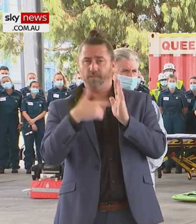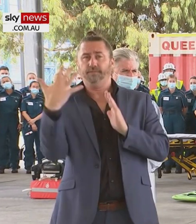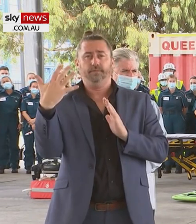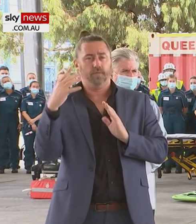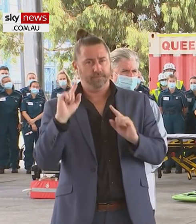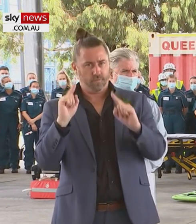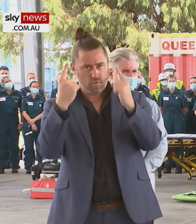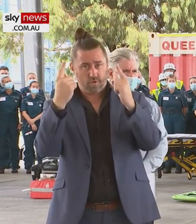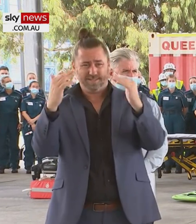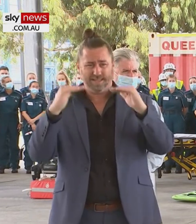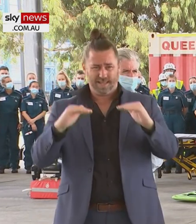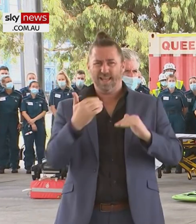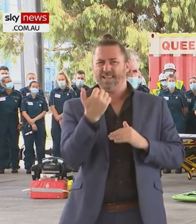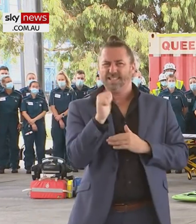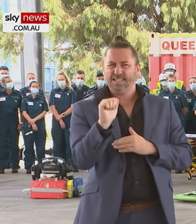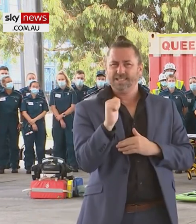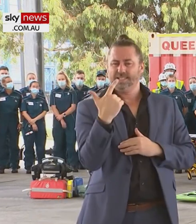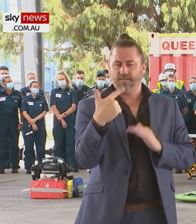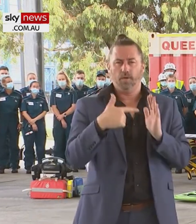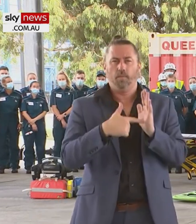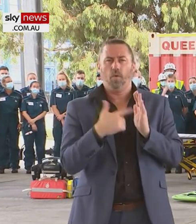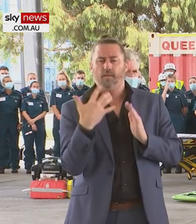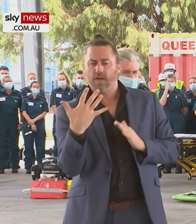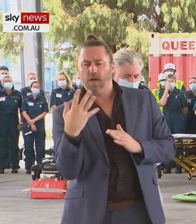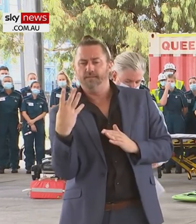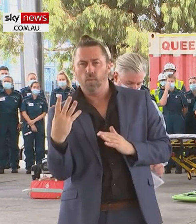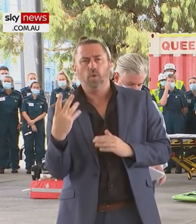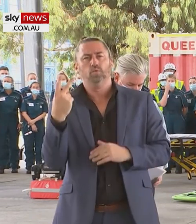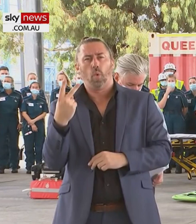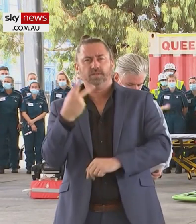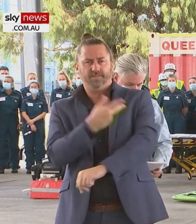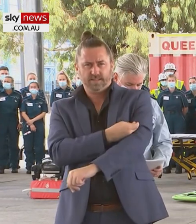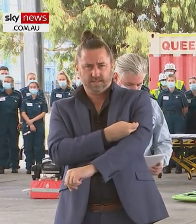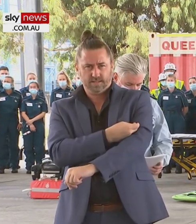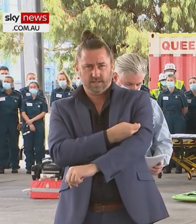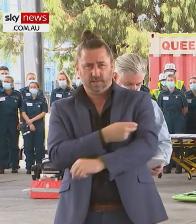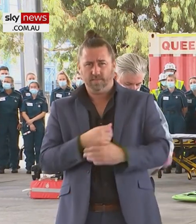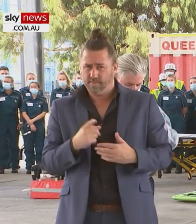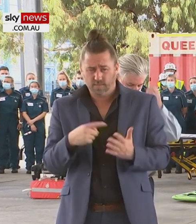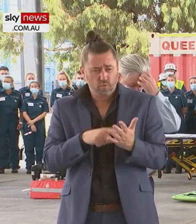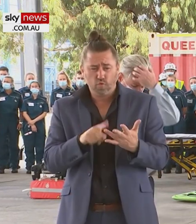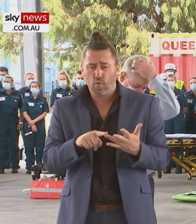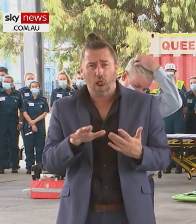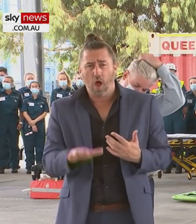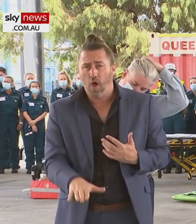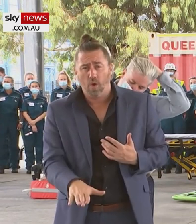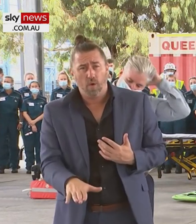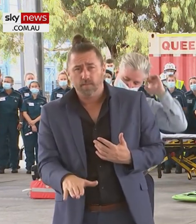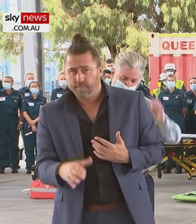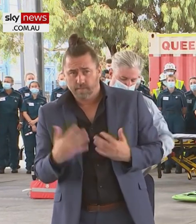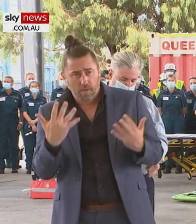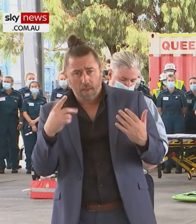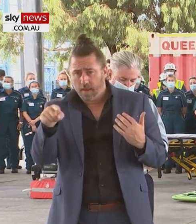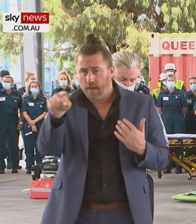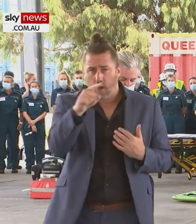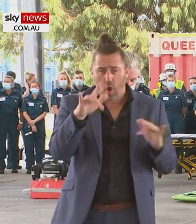dose and 67.54% double dose. This is too low. These kids are going to be